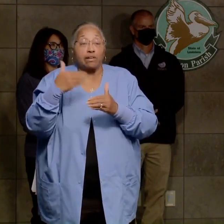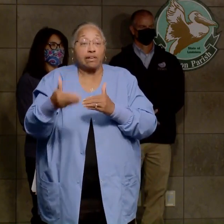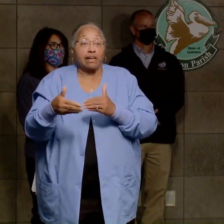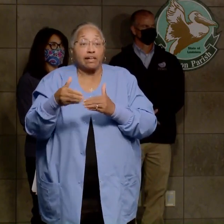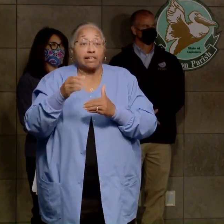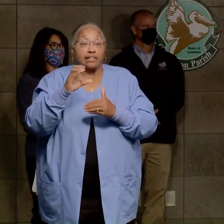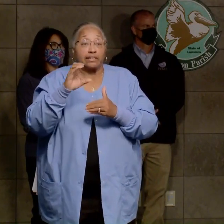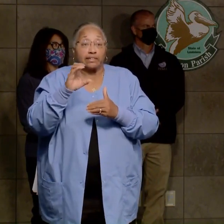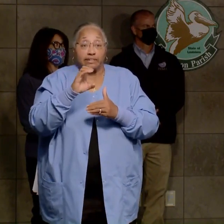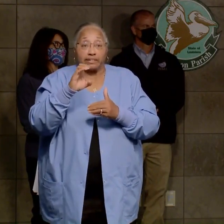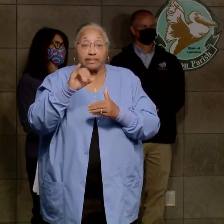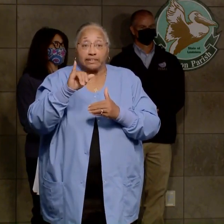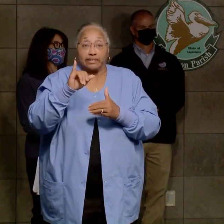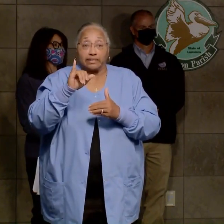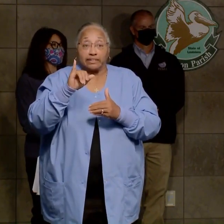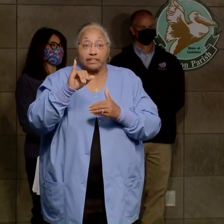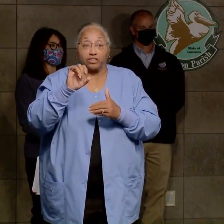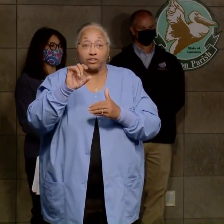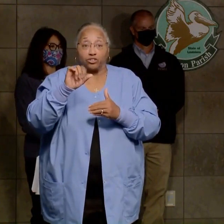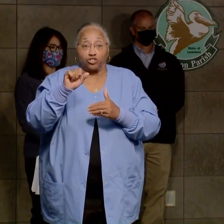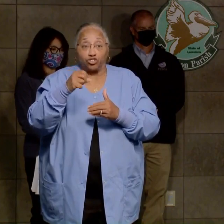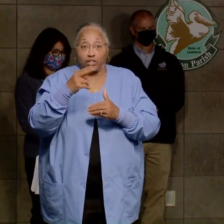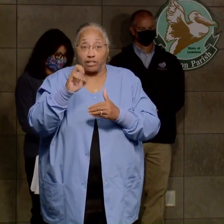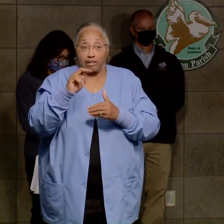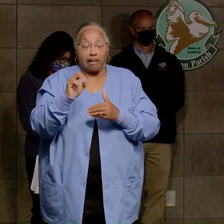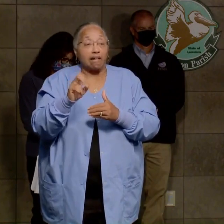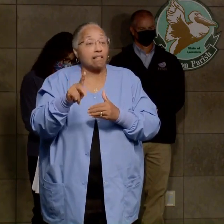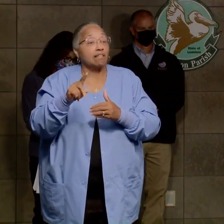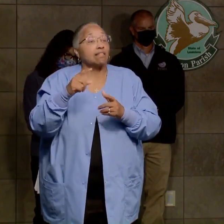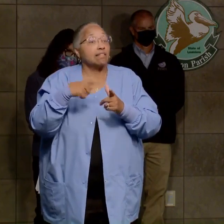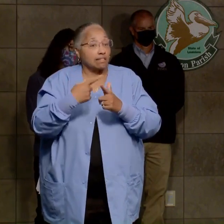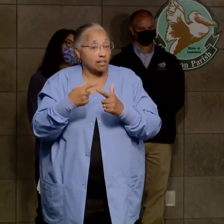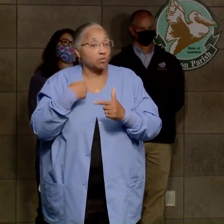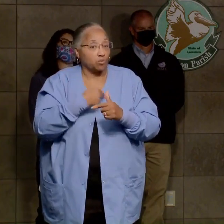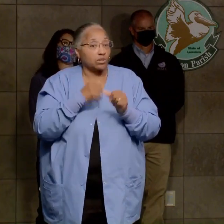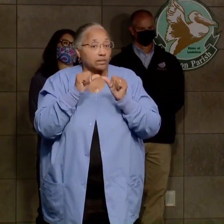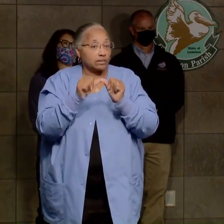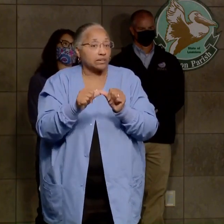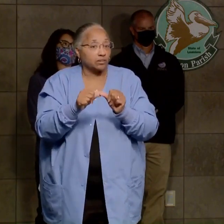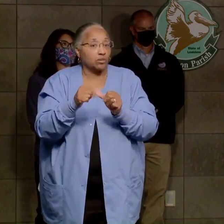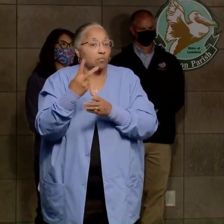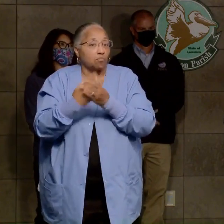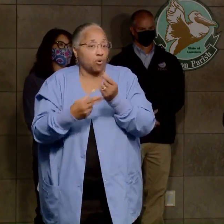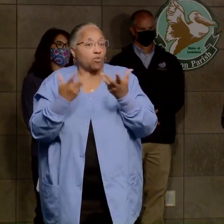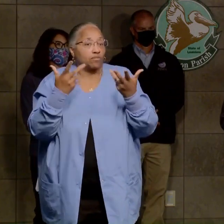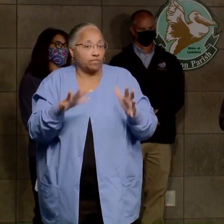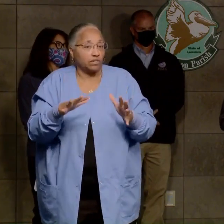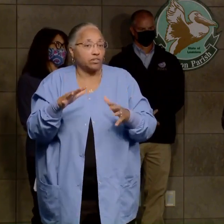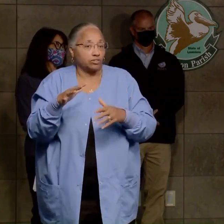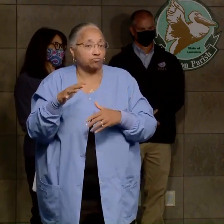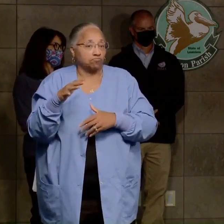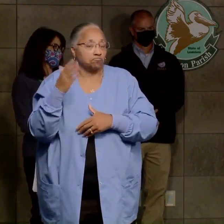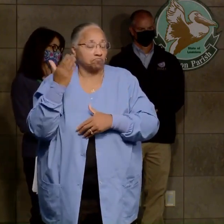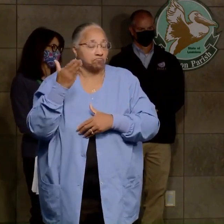Cynthia Lee Shang, and then we will take your questions once they've both had an opportunity to deliver remarks.